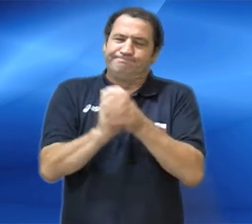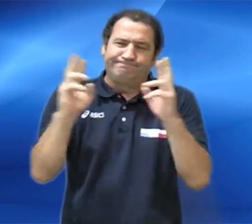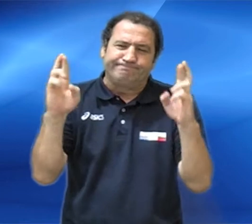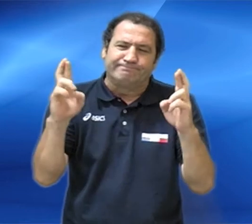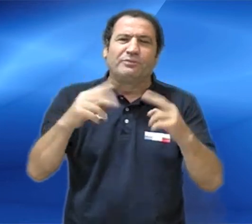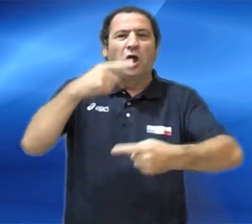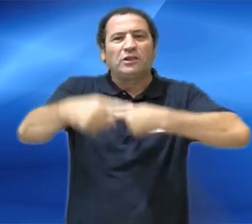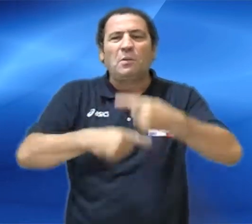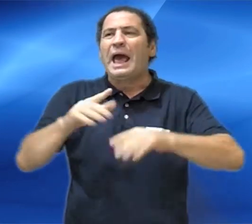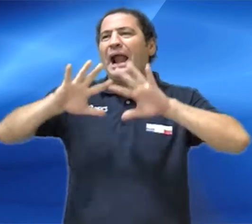hit hit